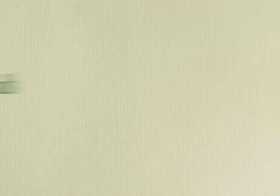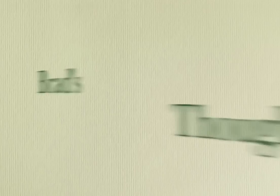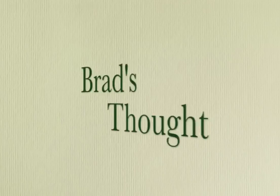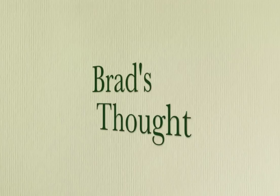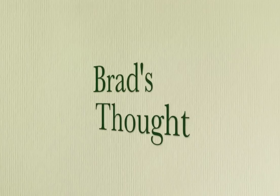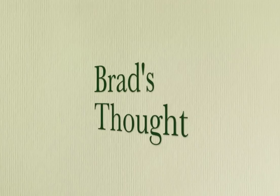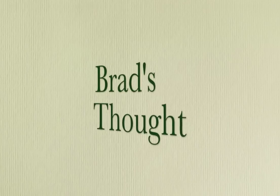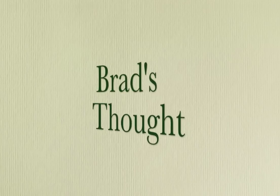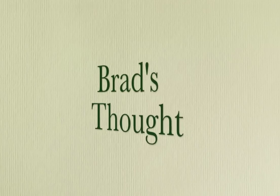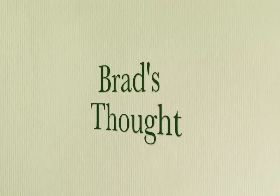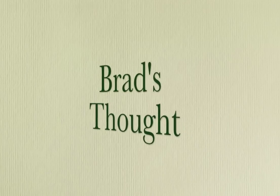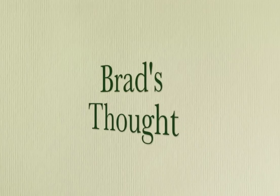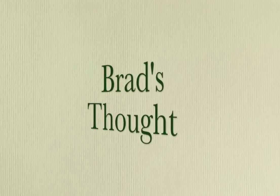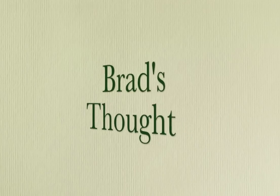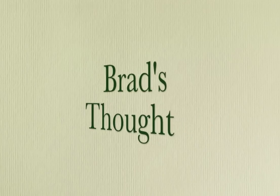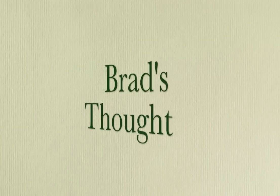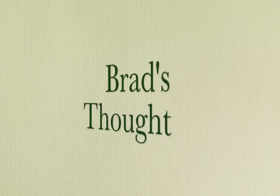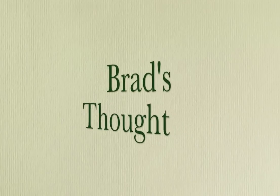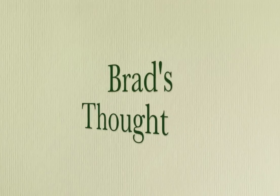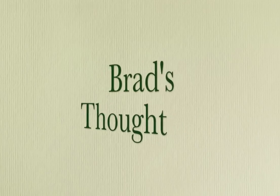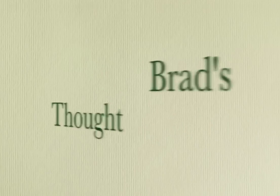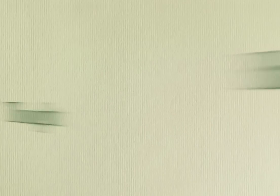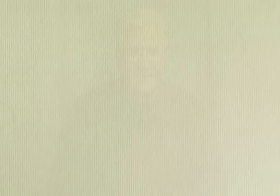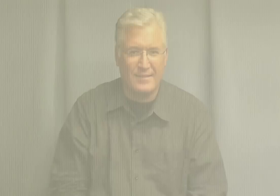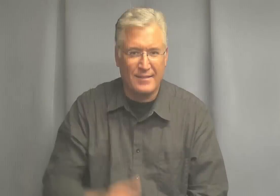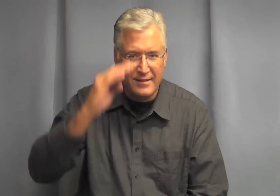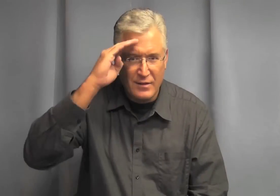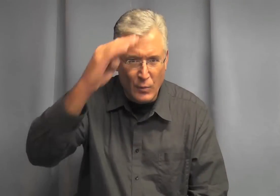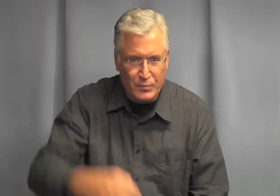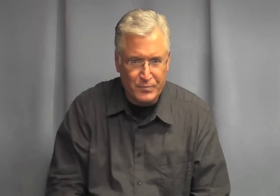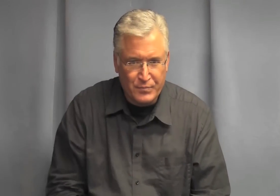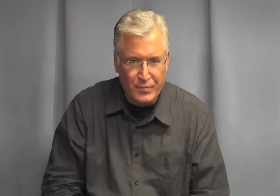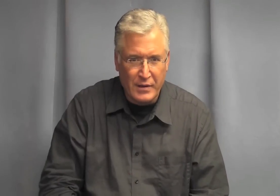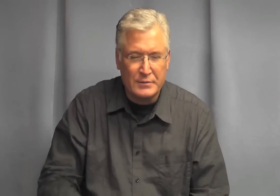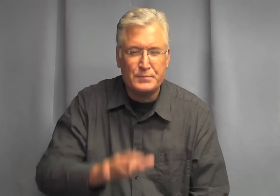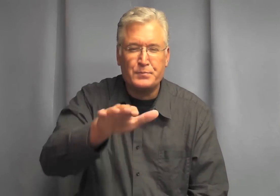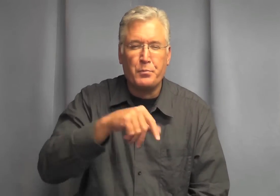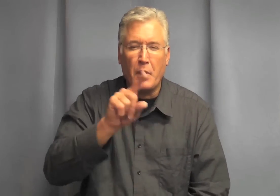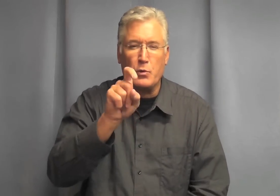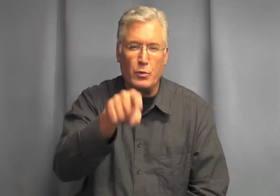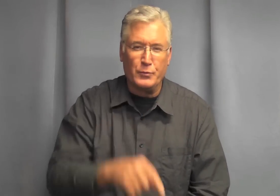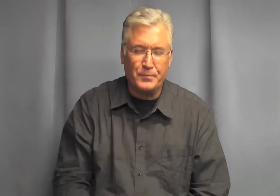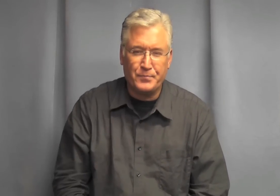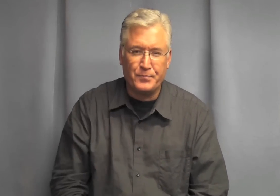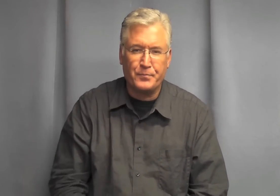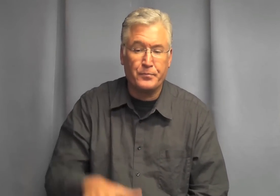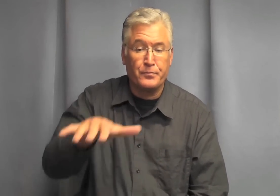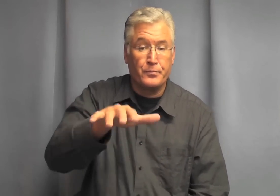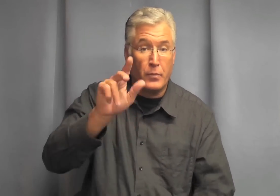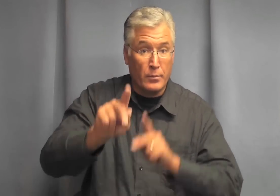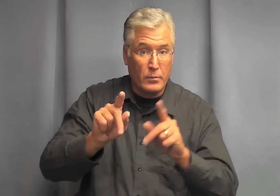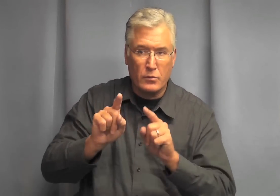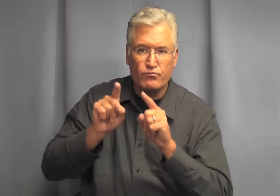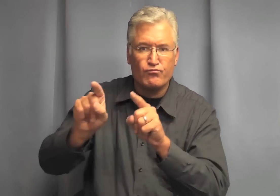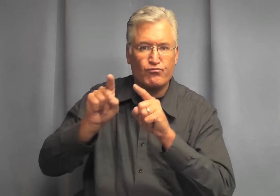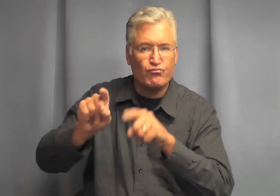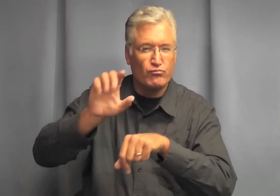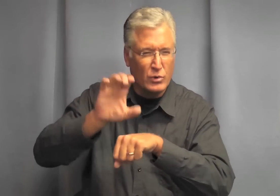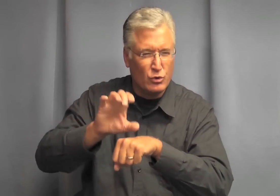hello i have a question i have the